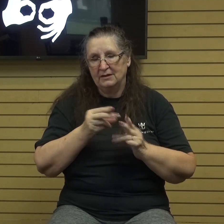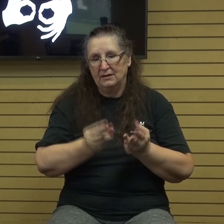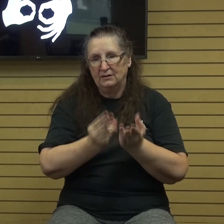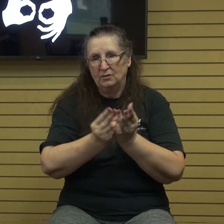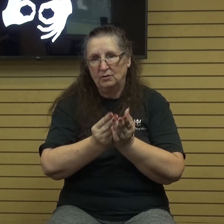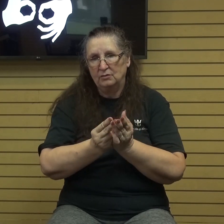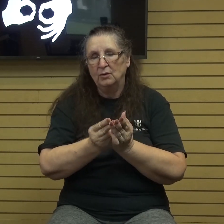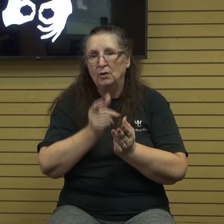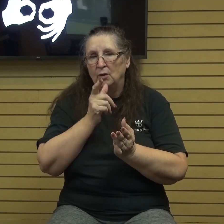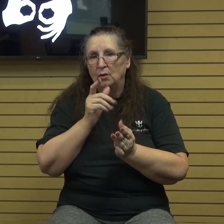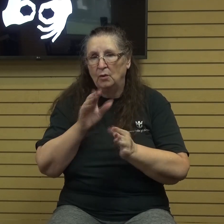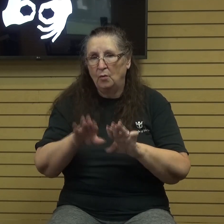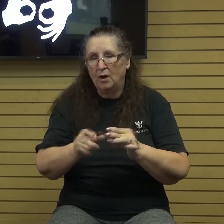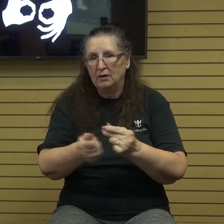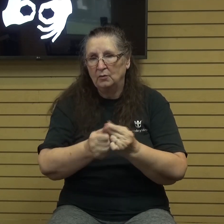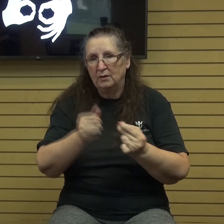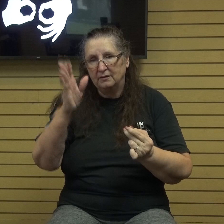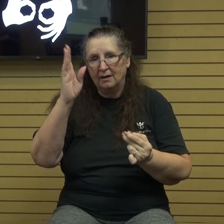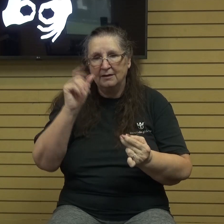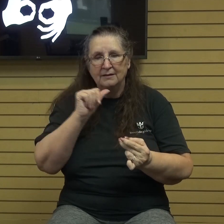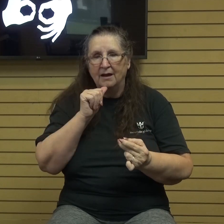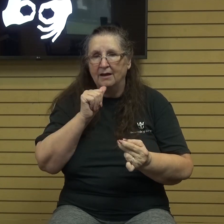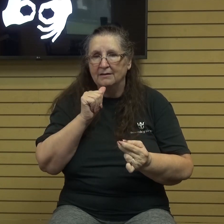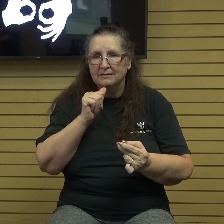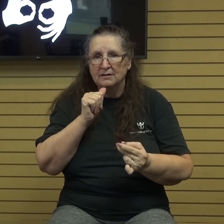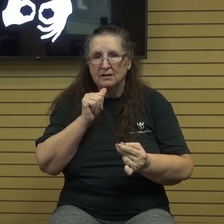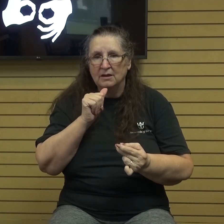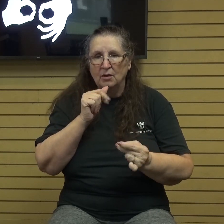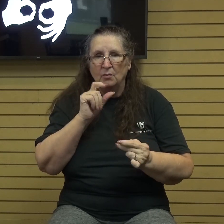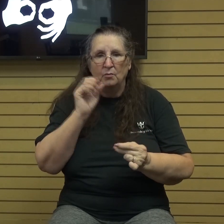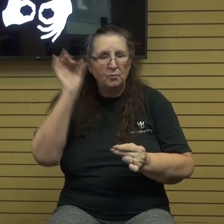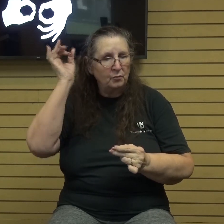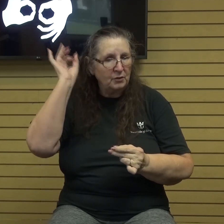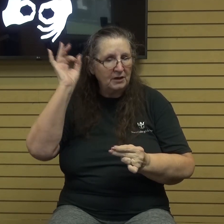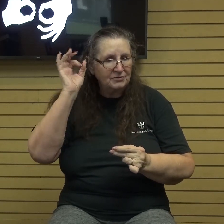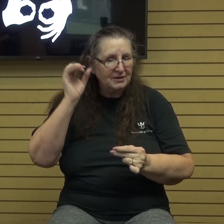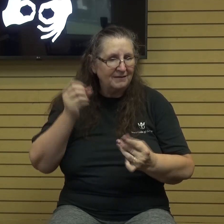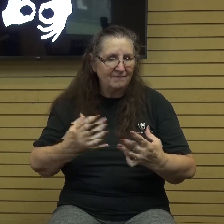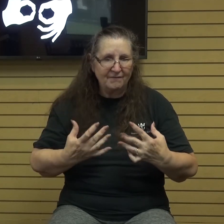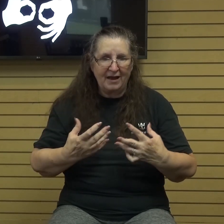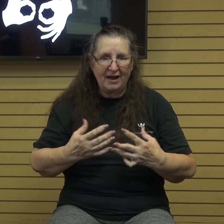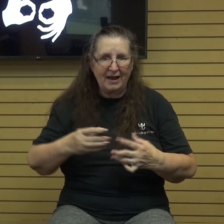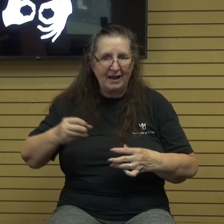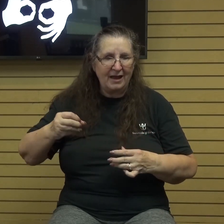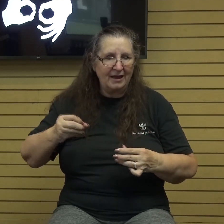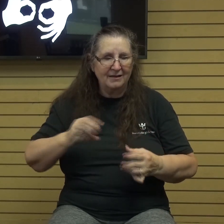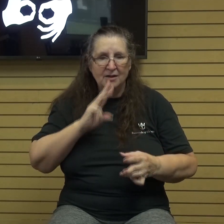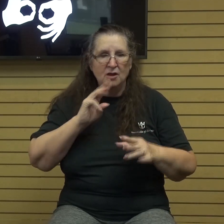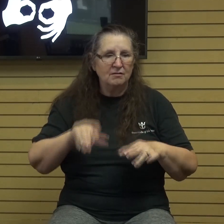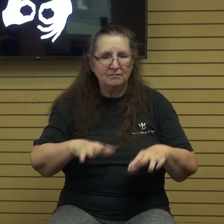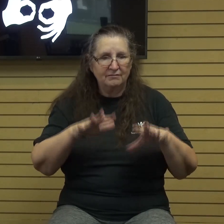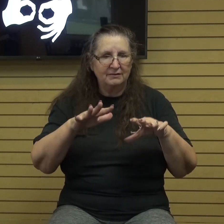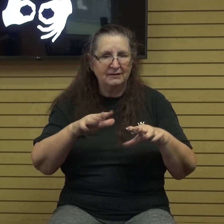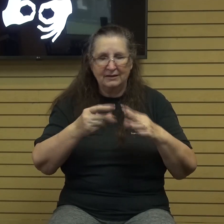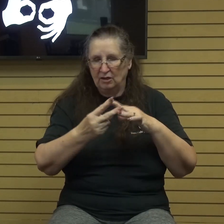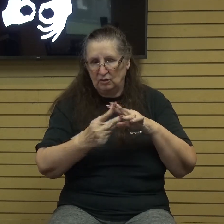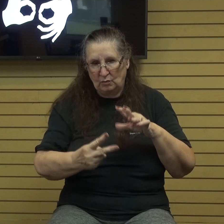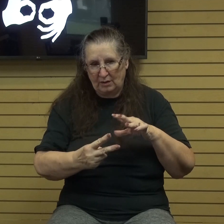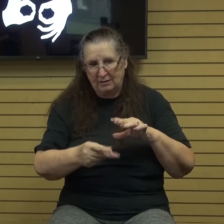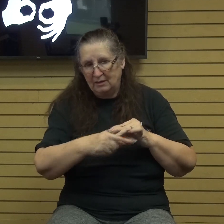God, was not preaching fire and brimstone and flooding waters and drowning to the people